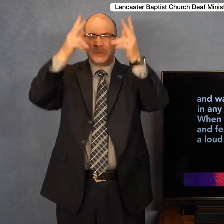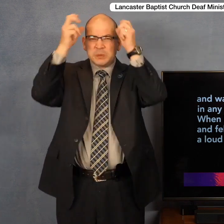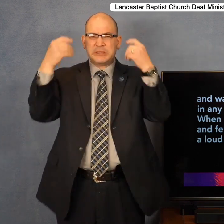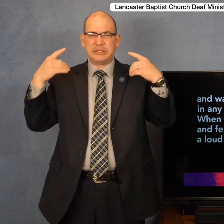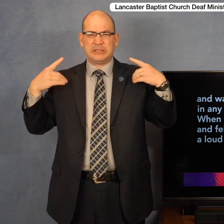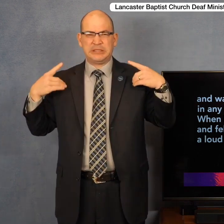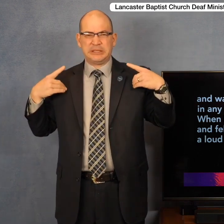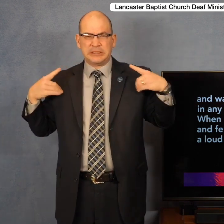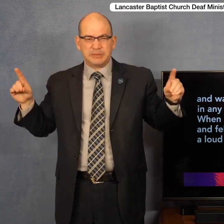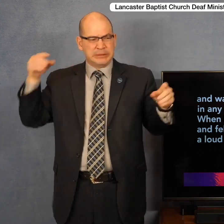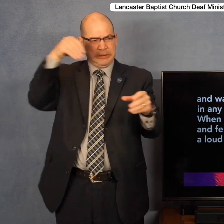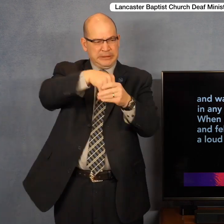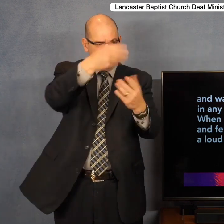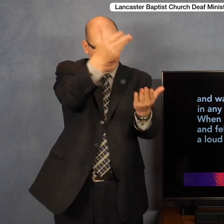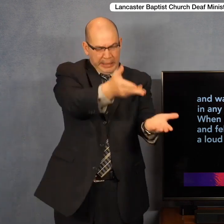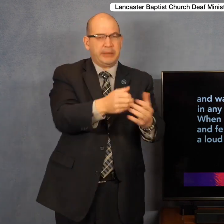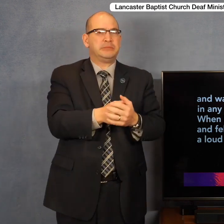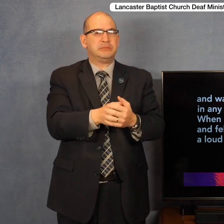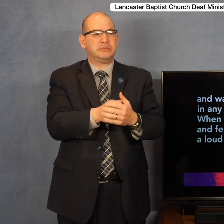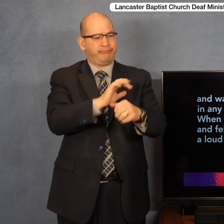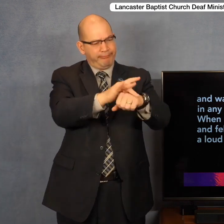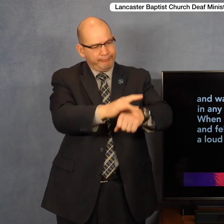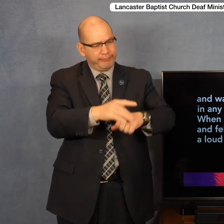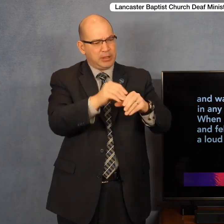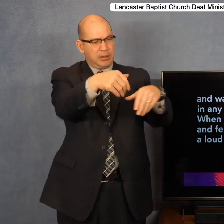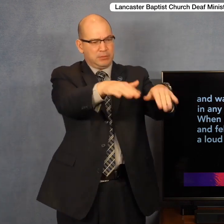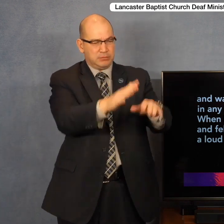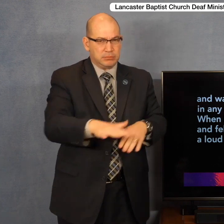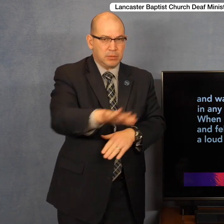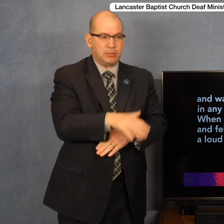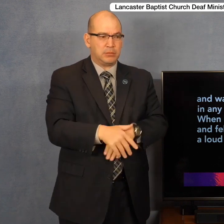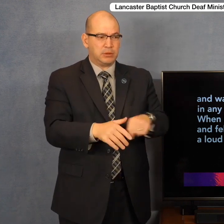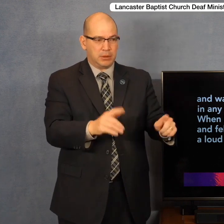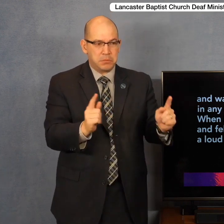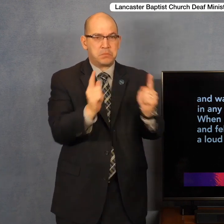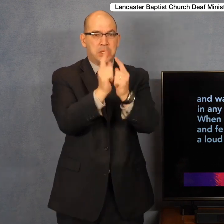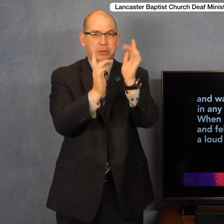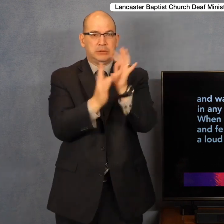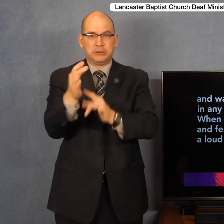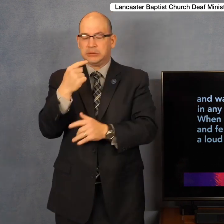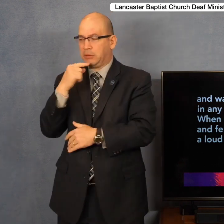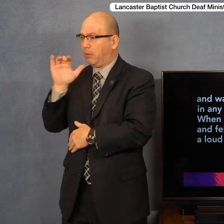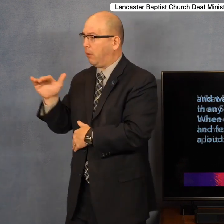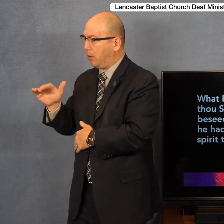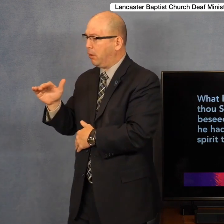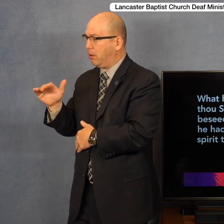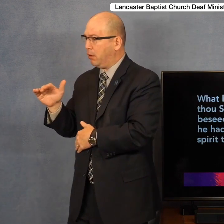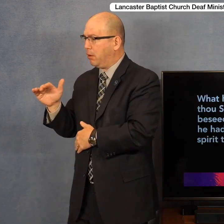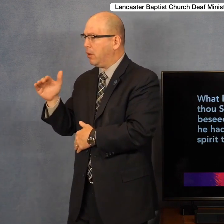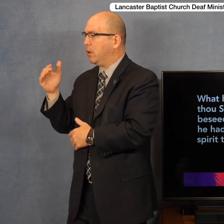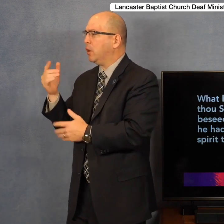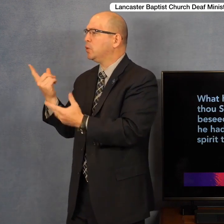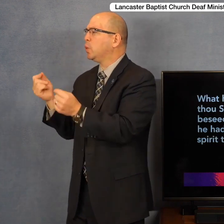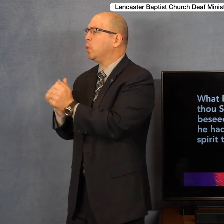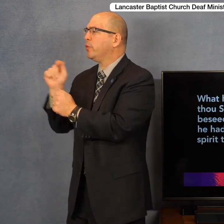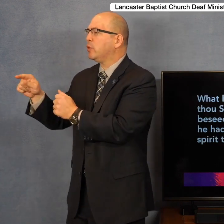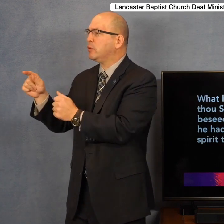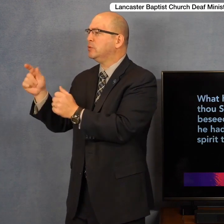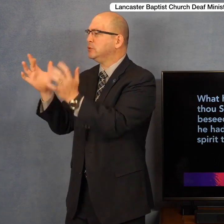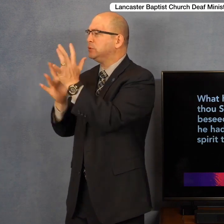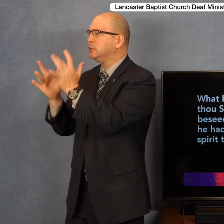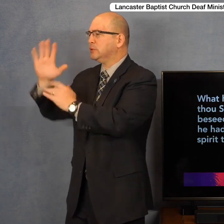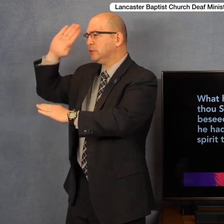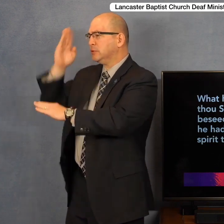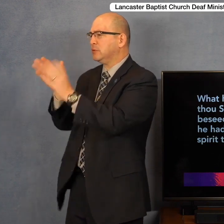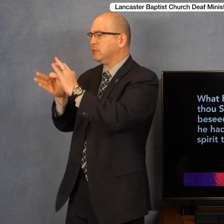in the tombs. And when he saw Jesus, he cried out and fell down before him and said with a loud voice, What have I to do with thee, Jesus, thou Son of